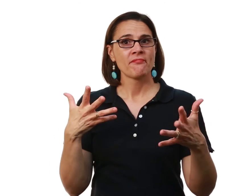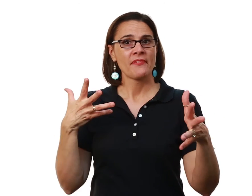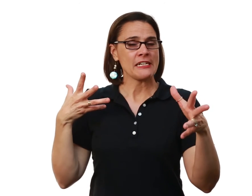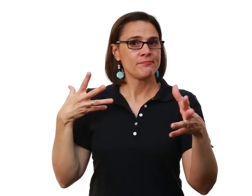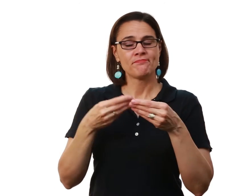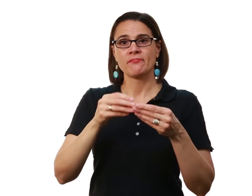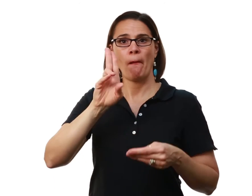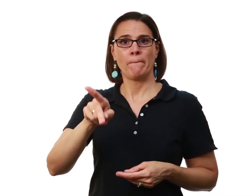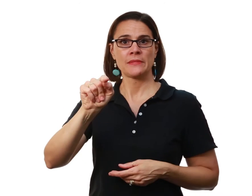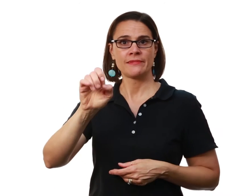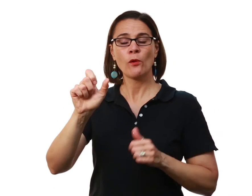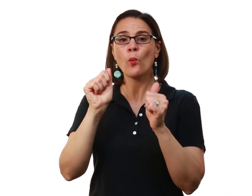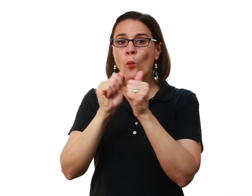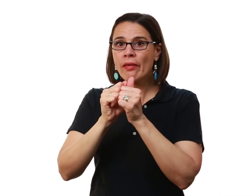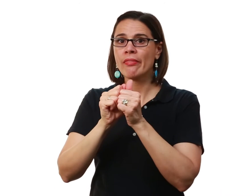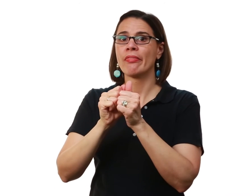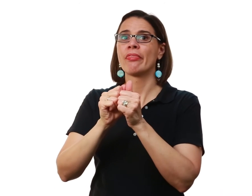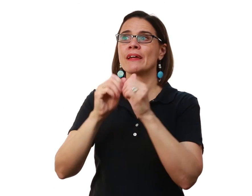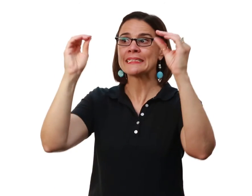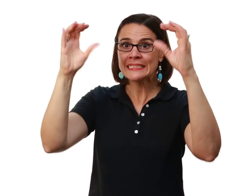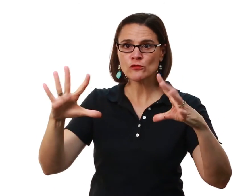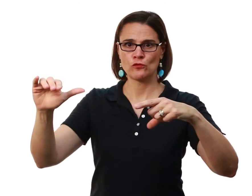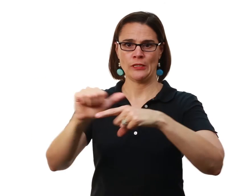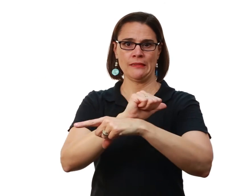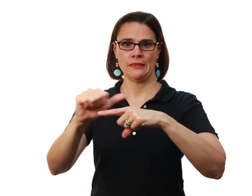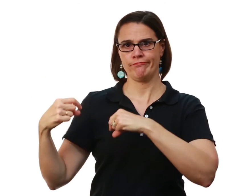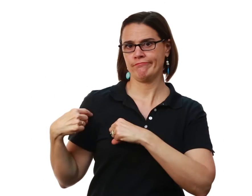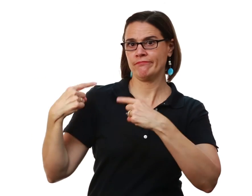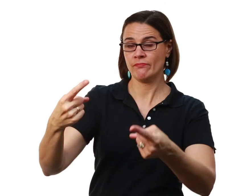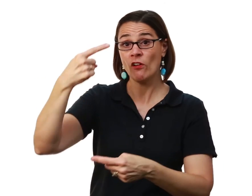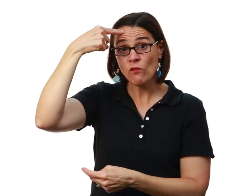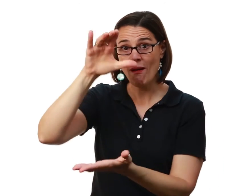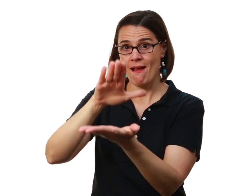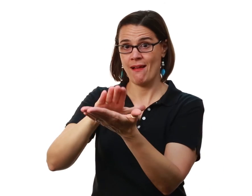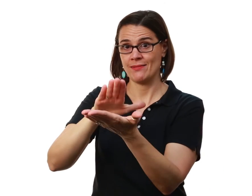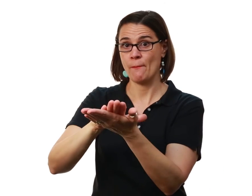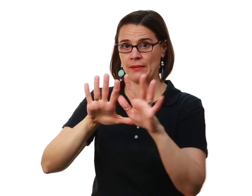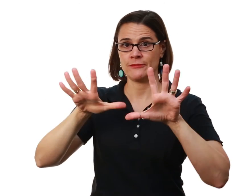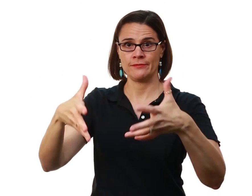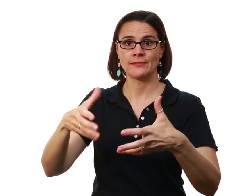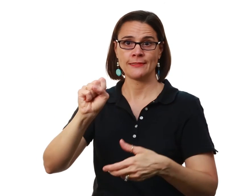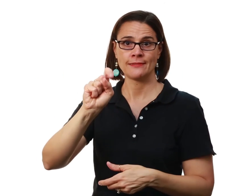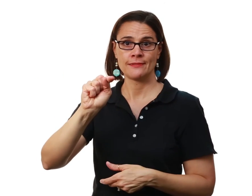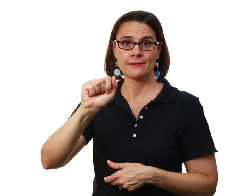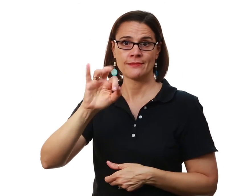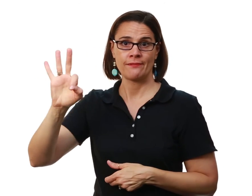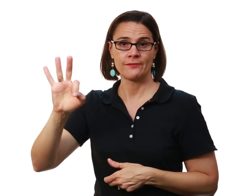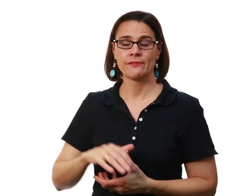So here is an update With what teachers have been doing for professional development In the academic department The academic